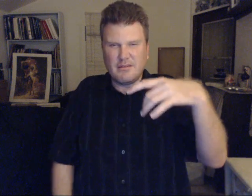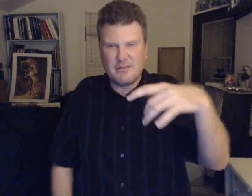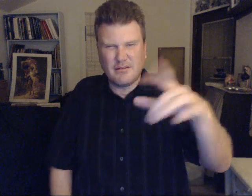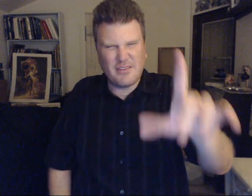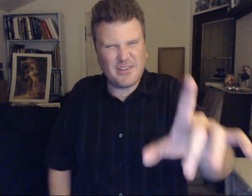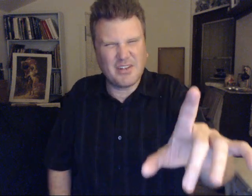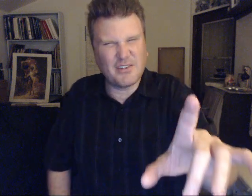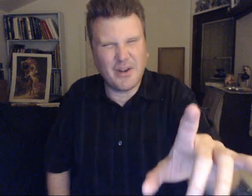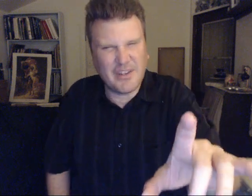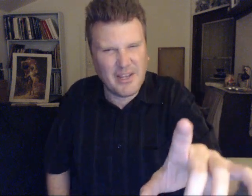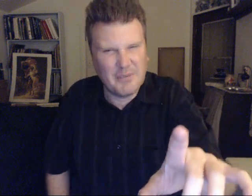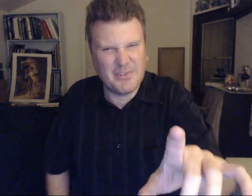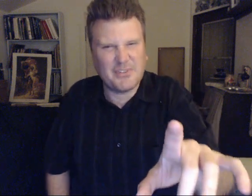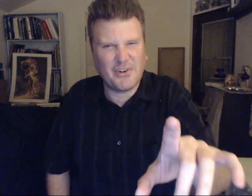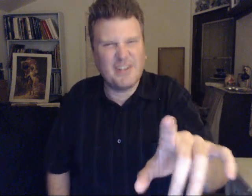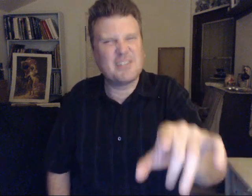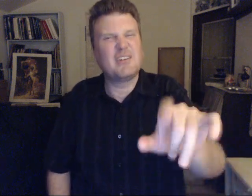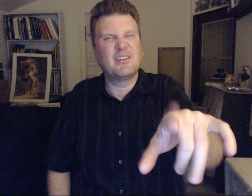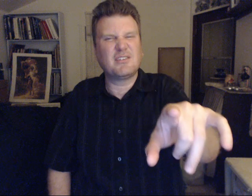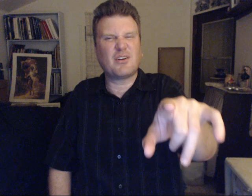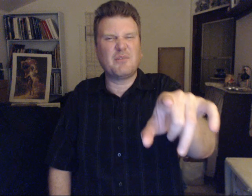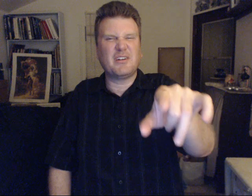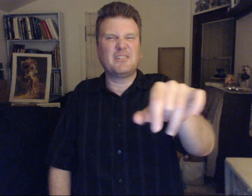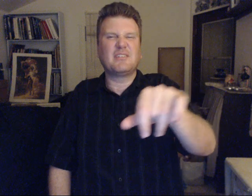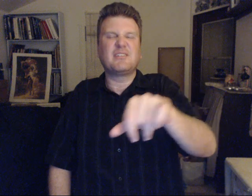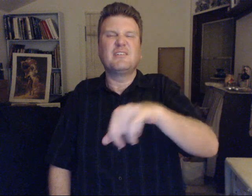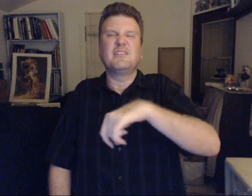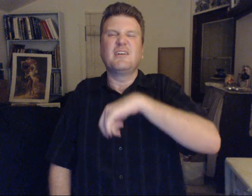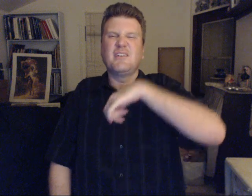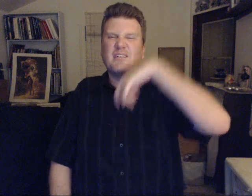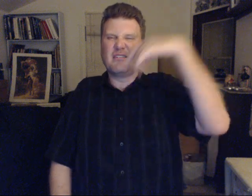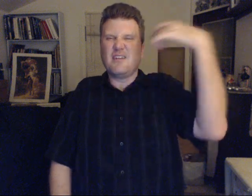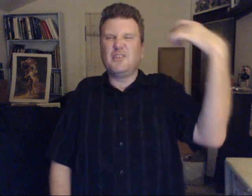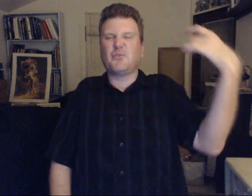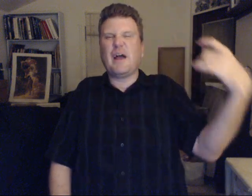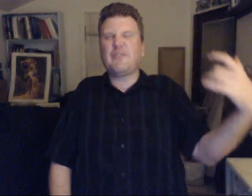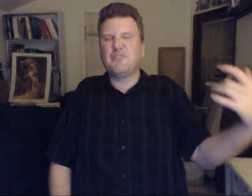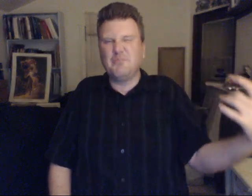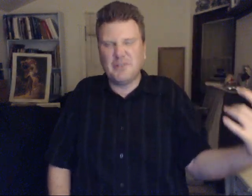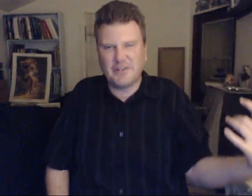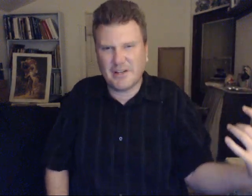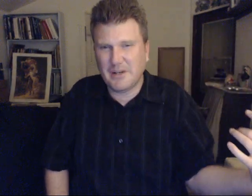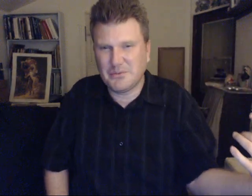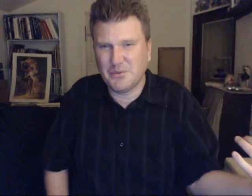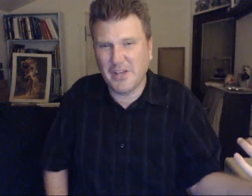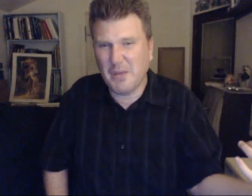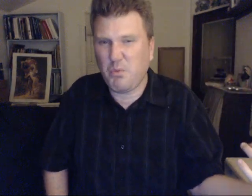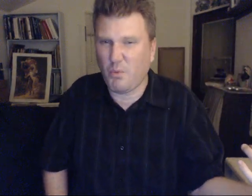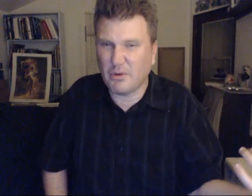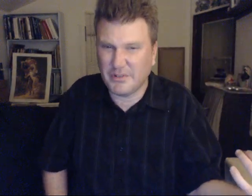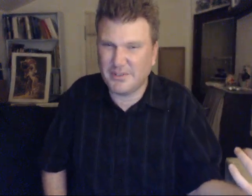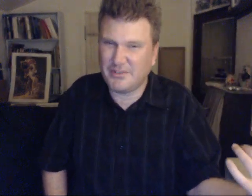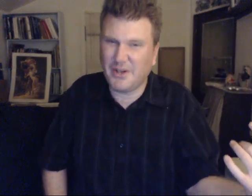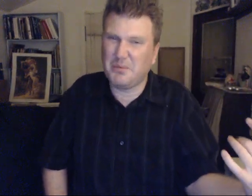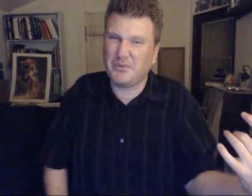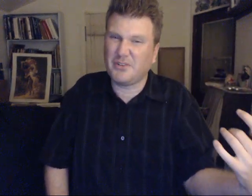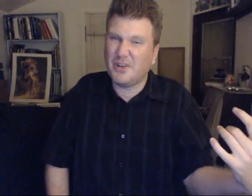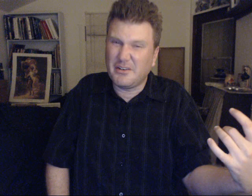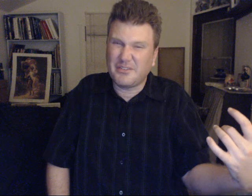You think a talking ape. strange. Talk about it. A giraffe. Being. That comes to an ape world. Try to bring love. And